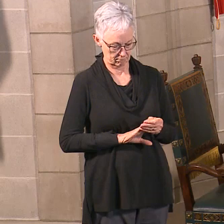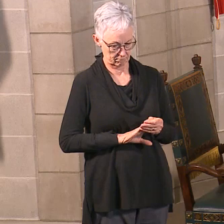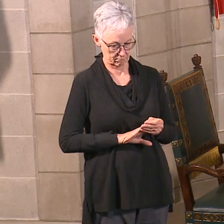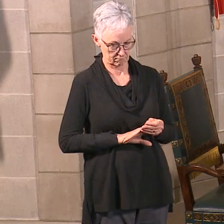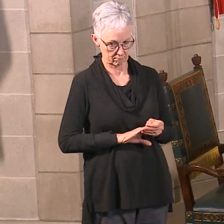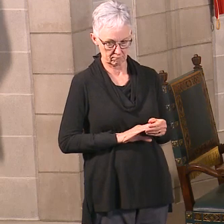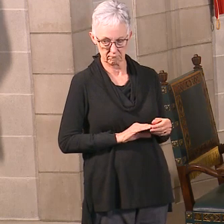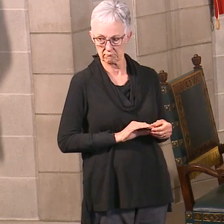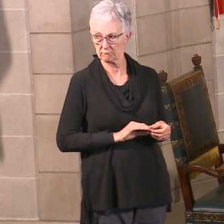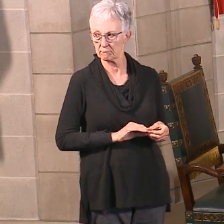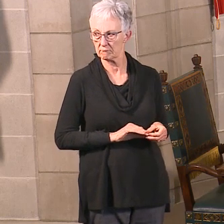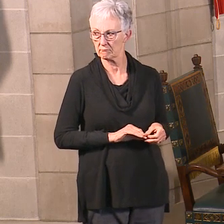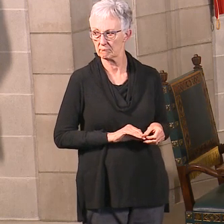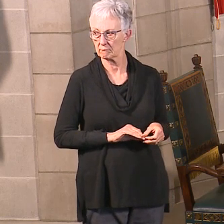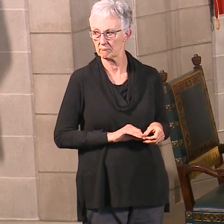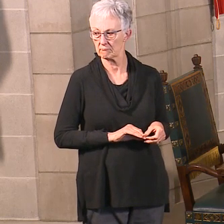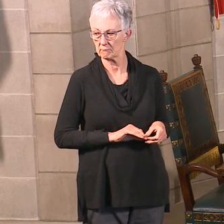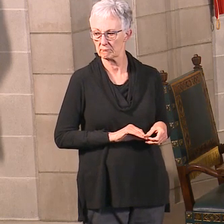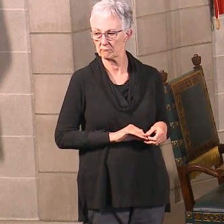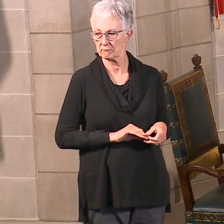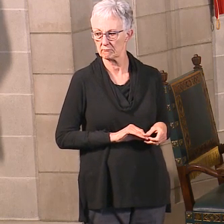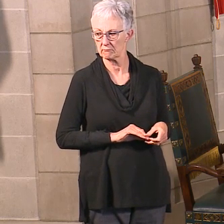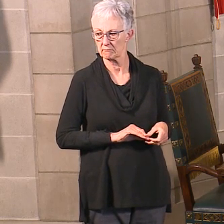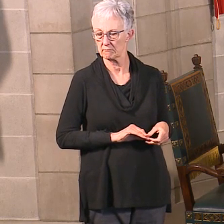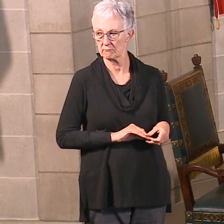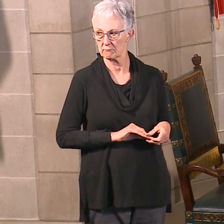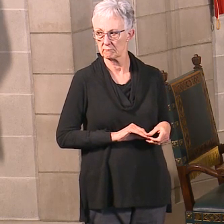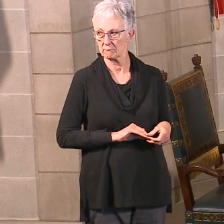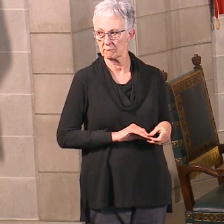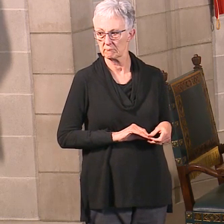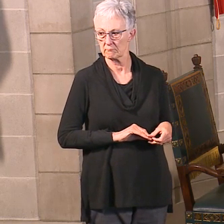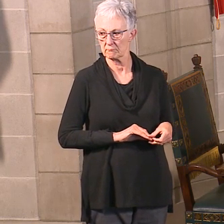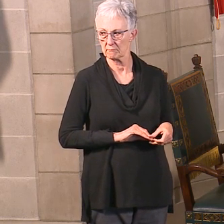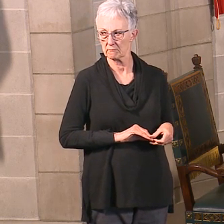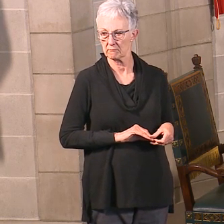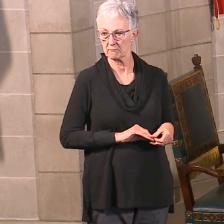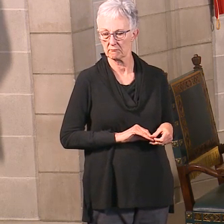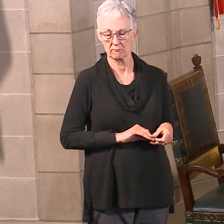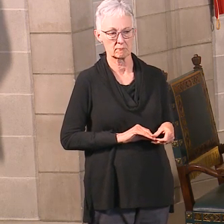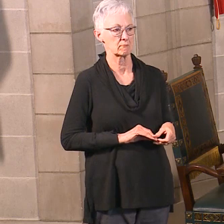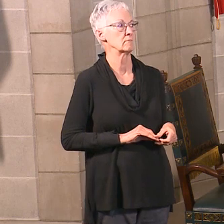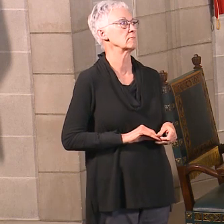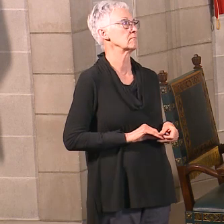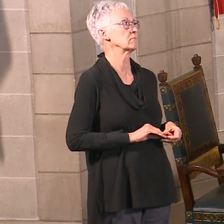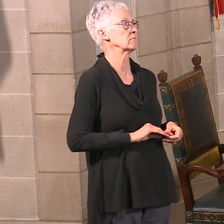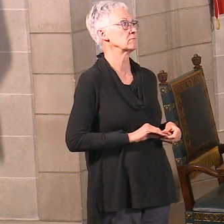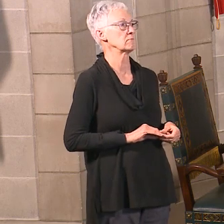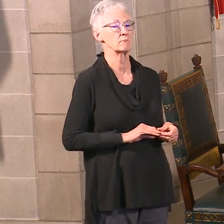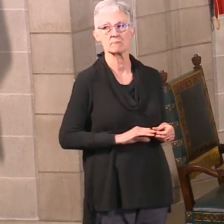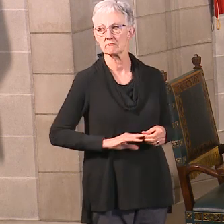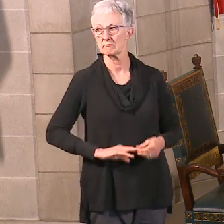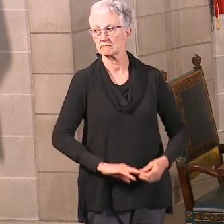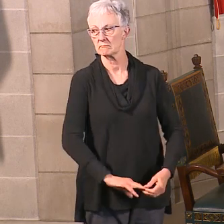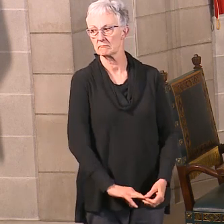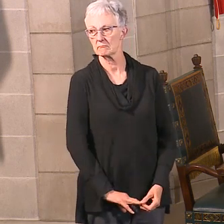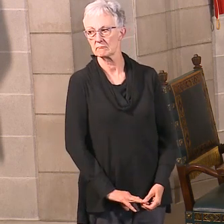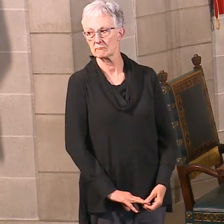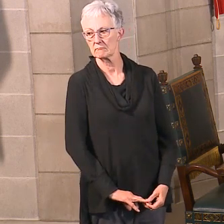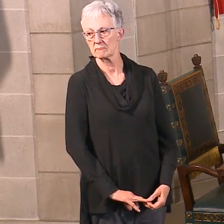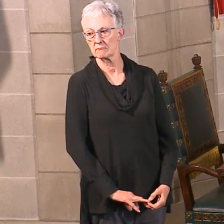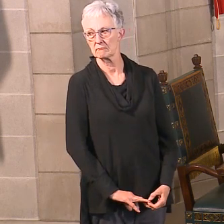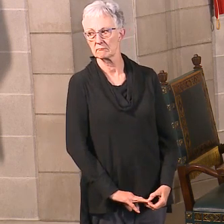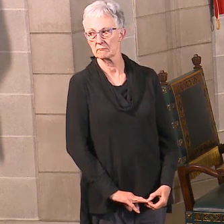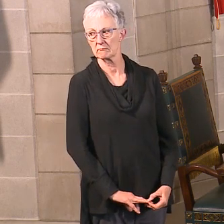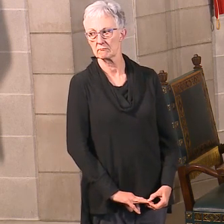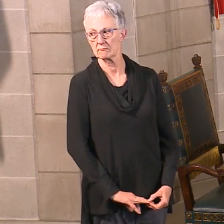advantage of the crisis by charging clients to pay 100% tuition to retain a slot in their center? He says, what's happening to kids who are keeping their kids at